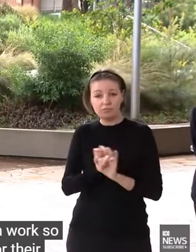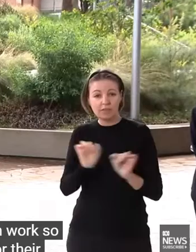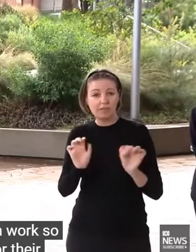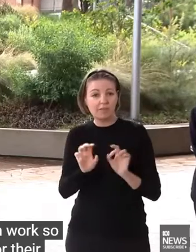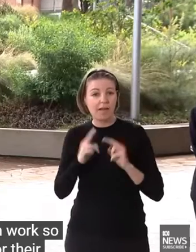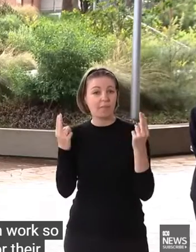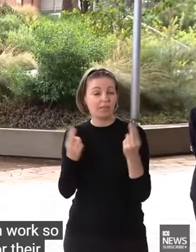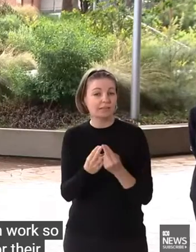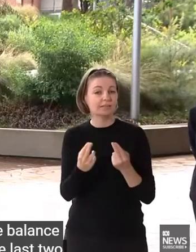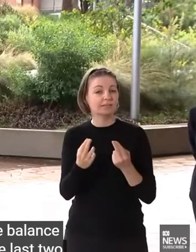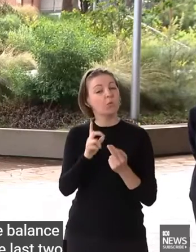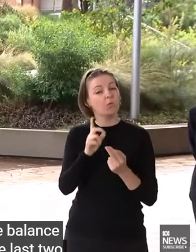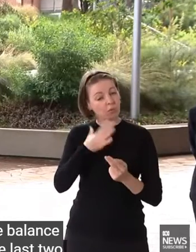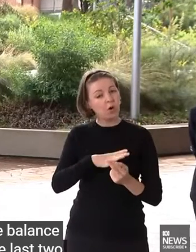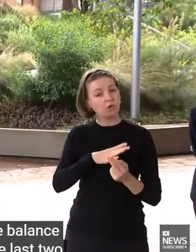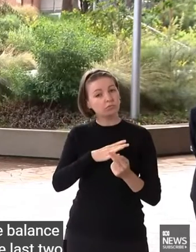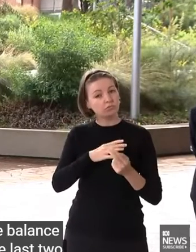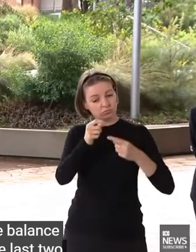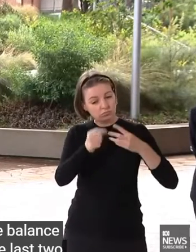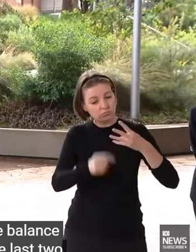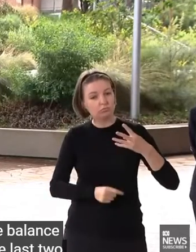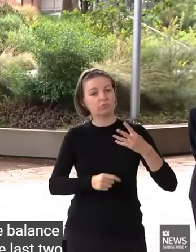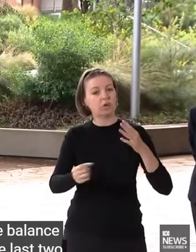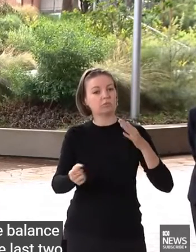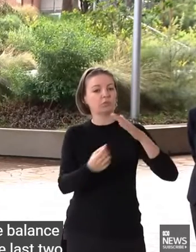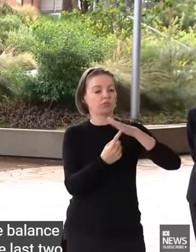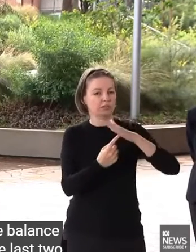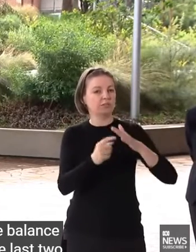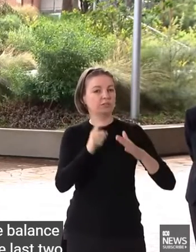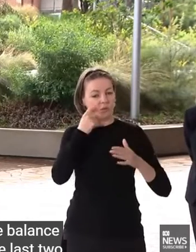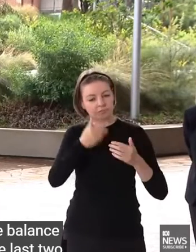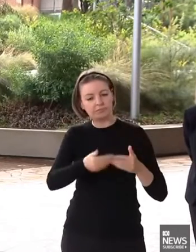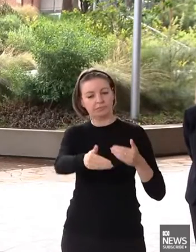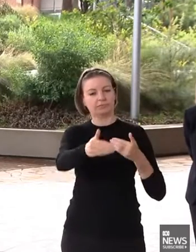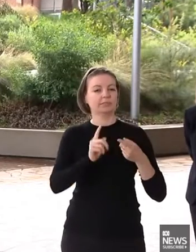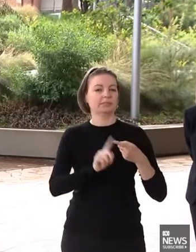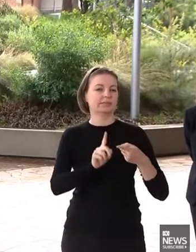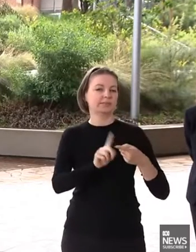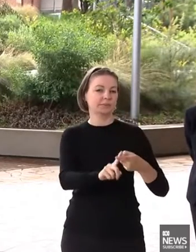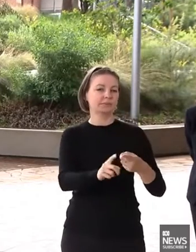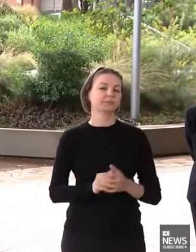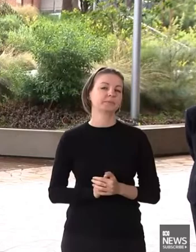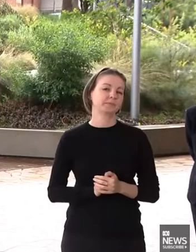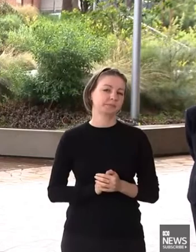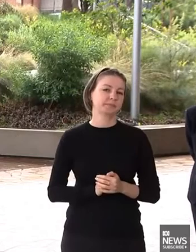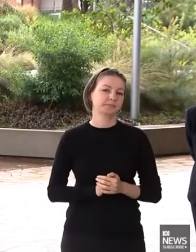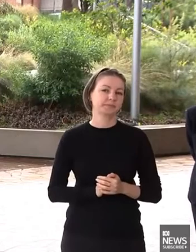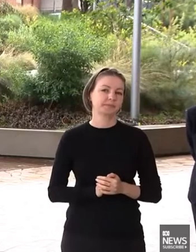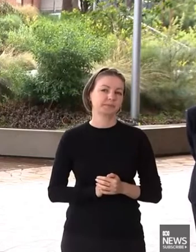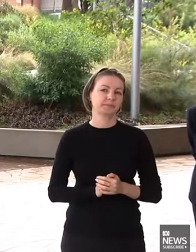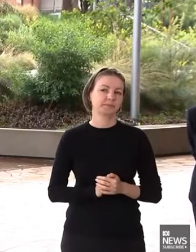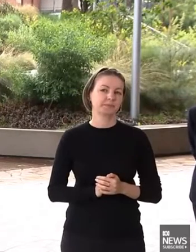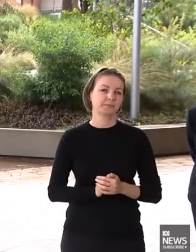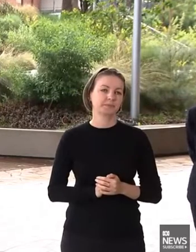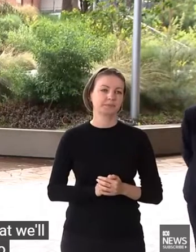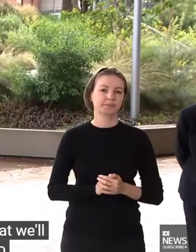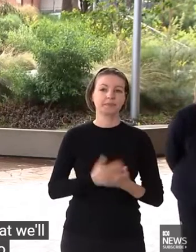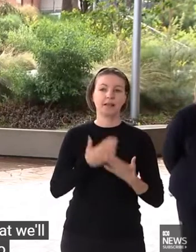continue to do as we move through this transitionary phase and into whatever next challenge this pandemic throws at us. Thanks, everybody.